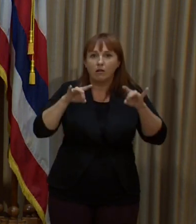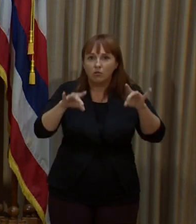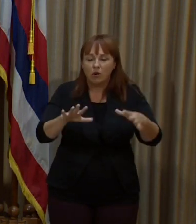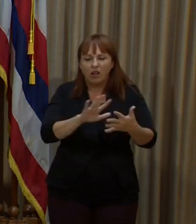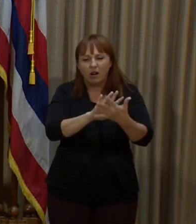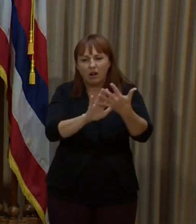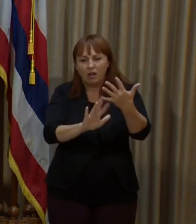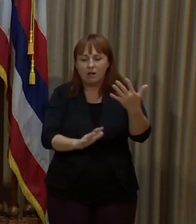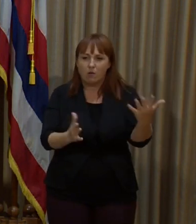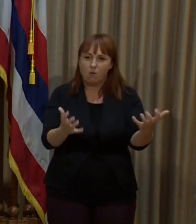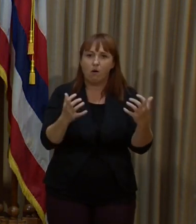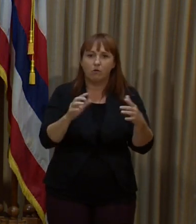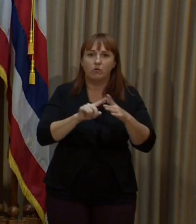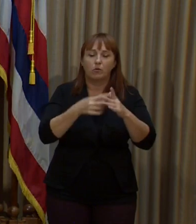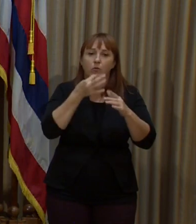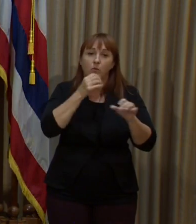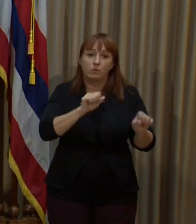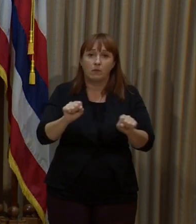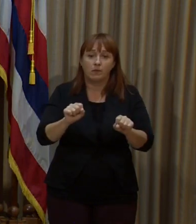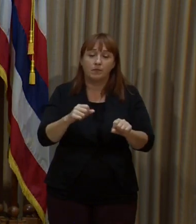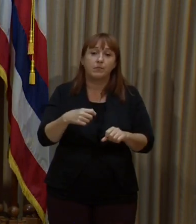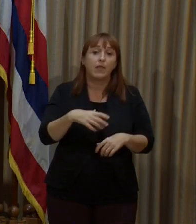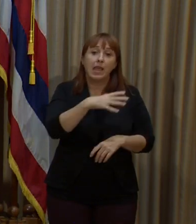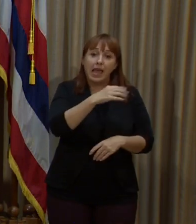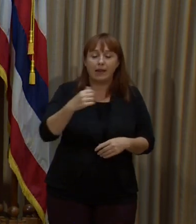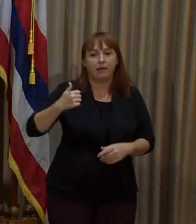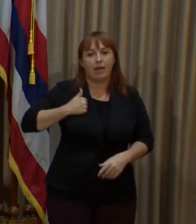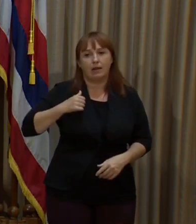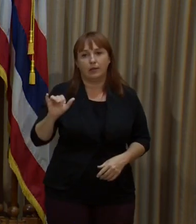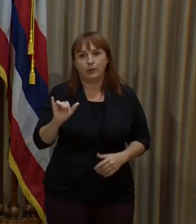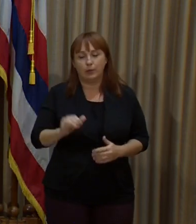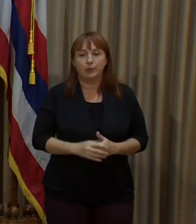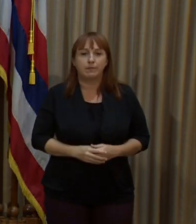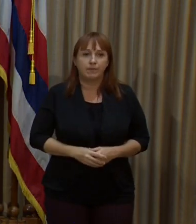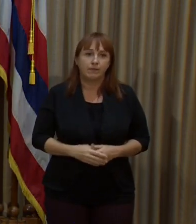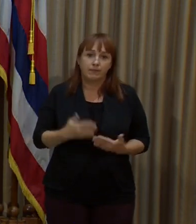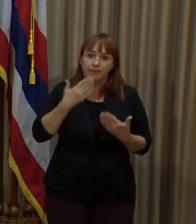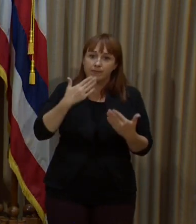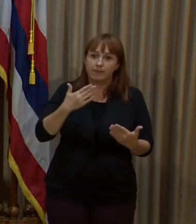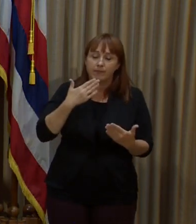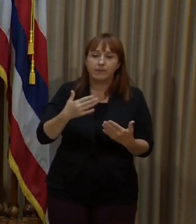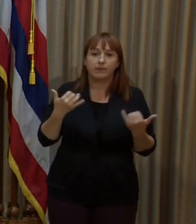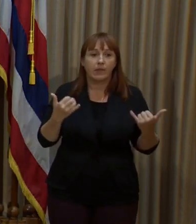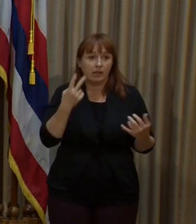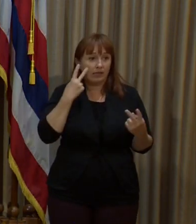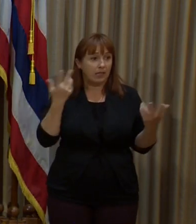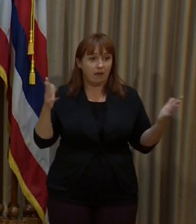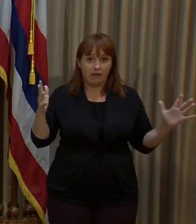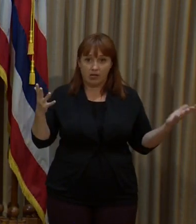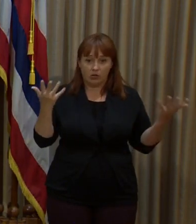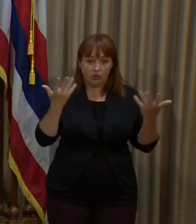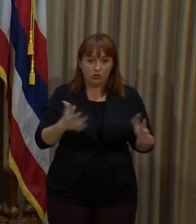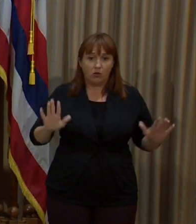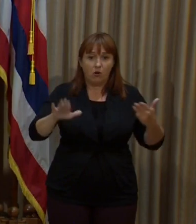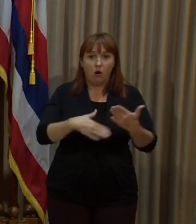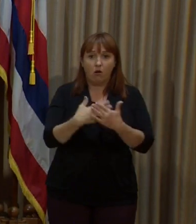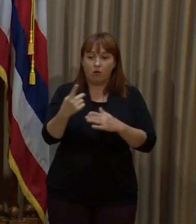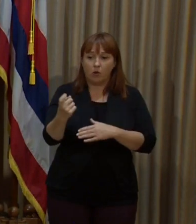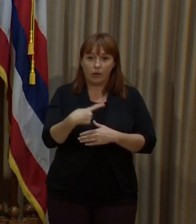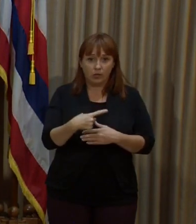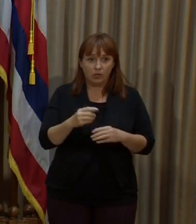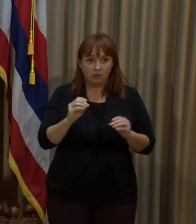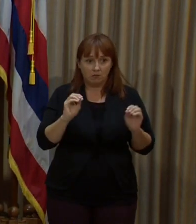as quickly as we can, in addition to Canada. Thank you, Governor. Seeing no other virtual